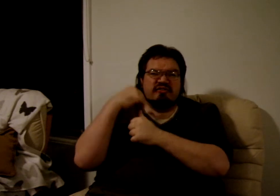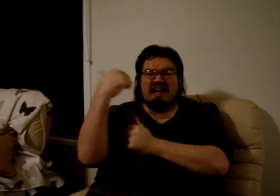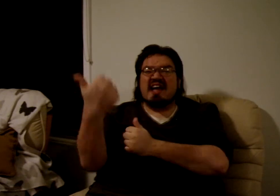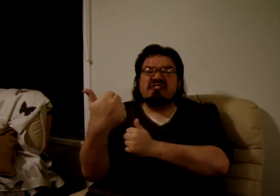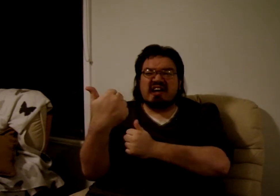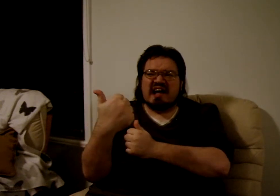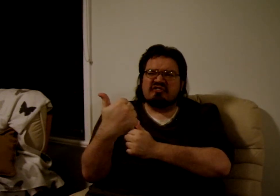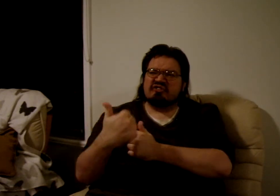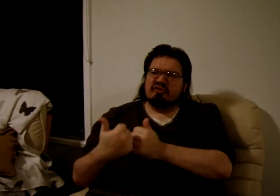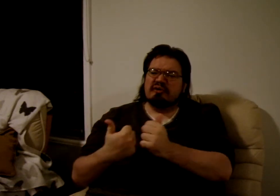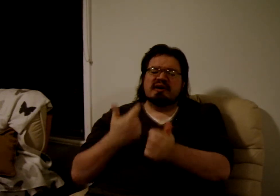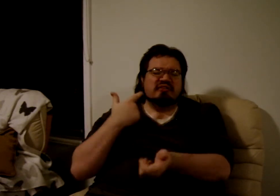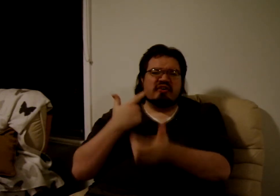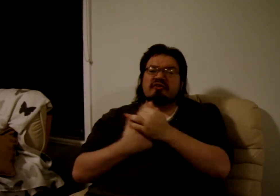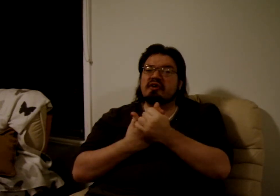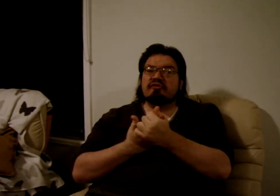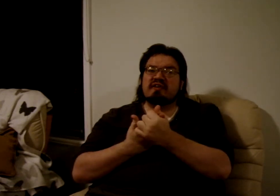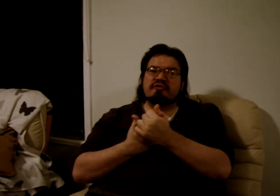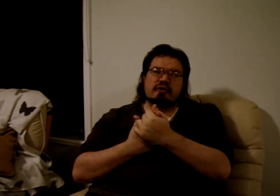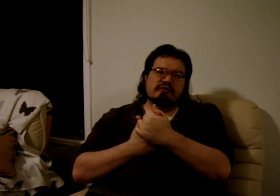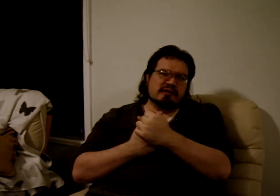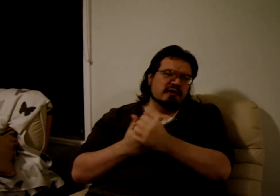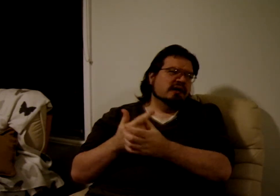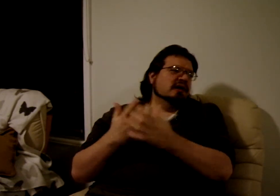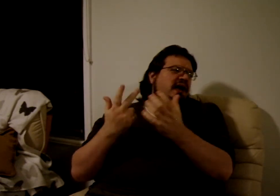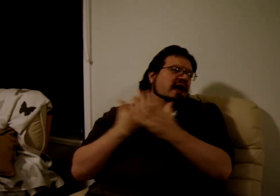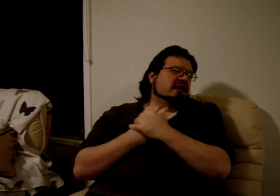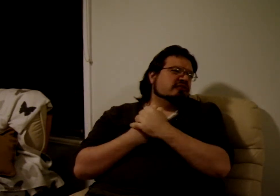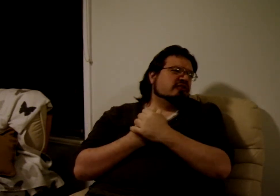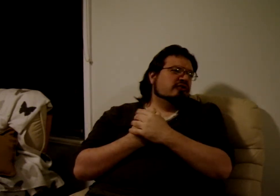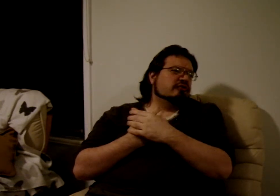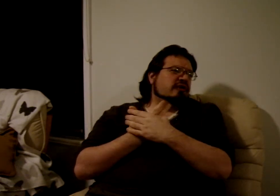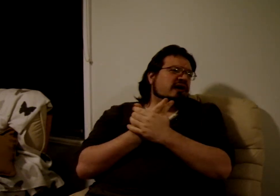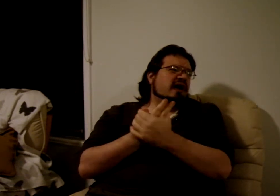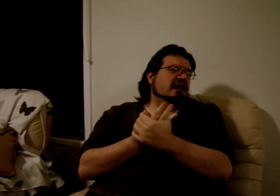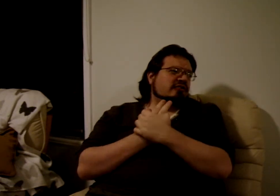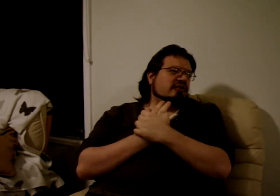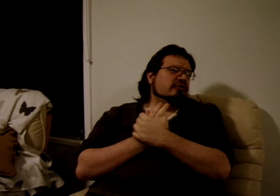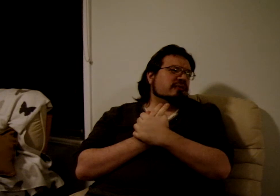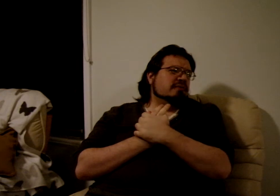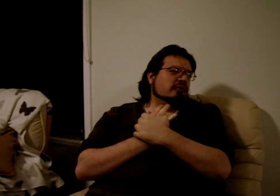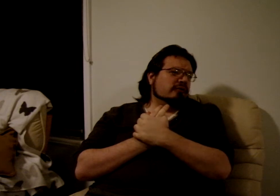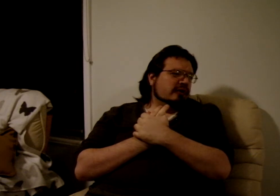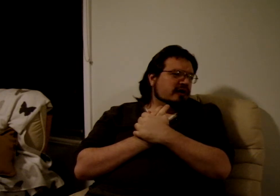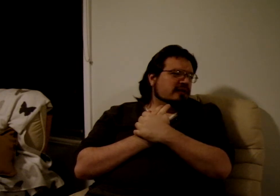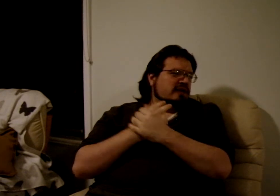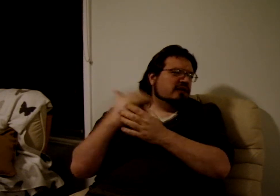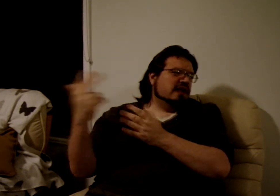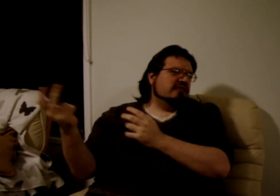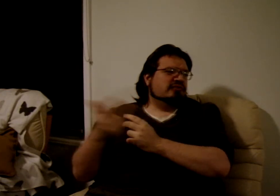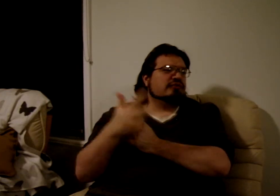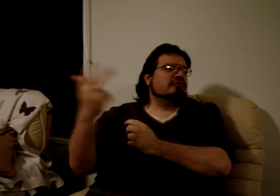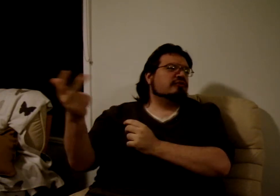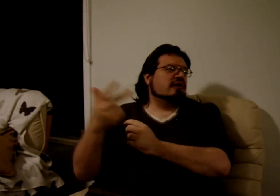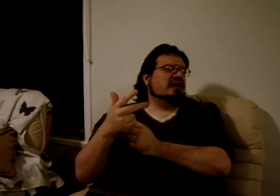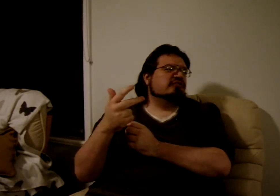educational. It doesn't gloss things over. And it shows and it shows people that you can have different strategies.